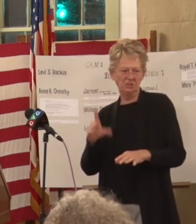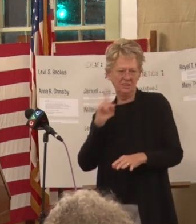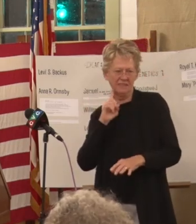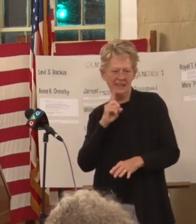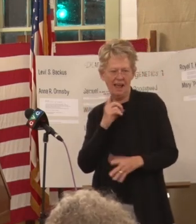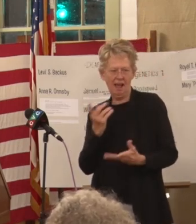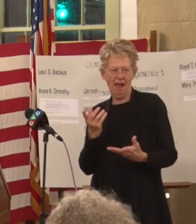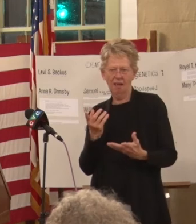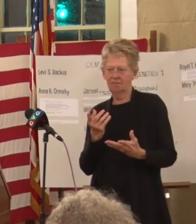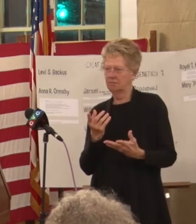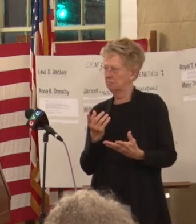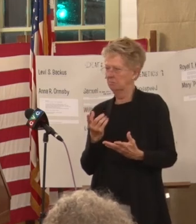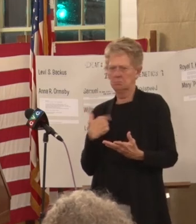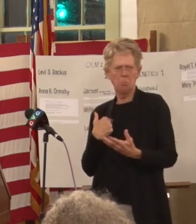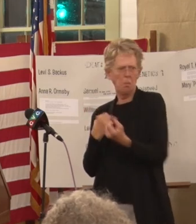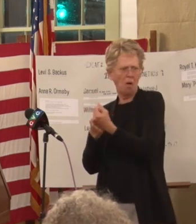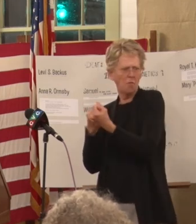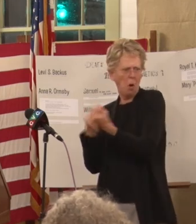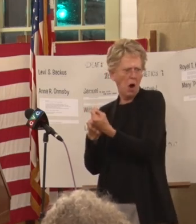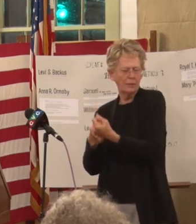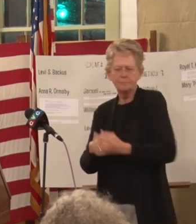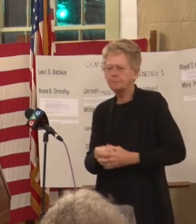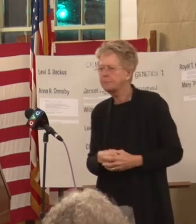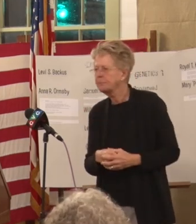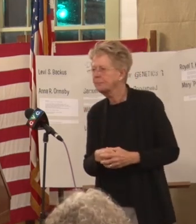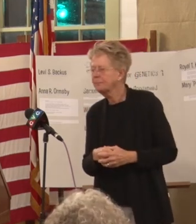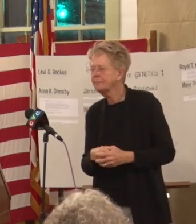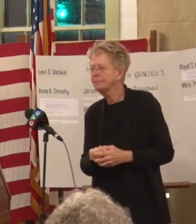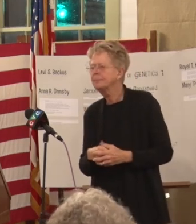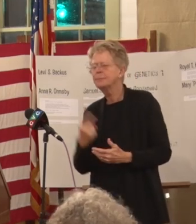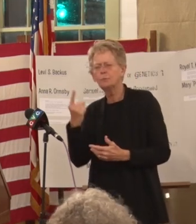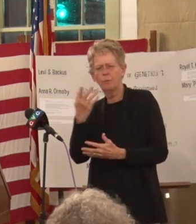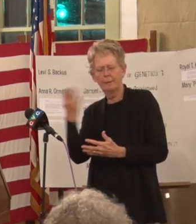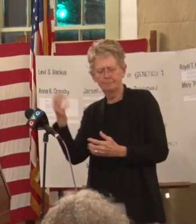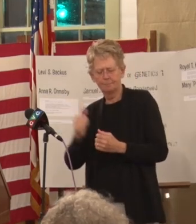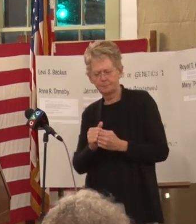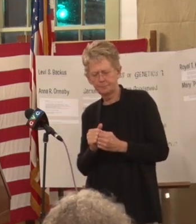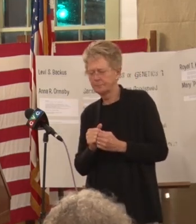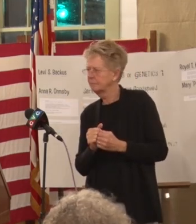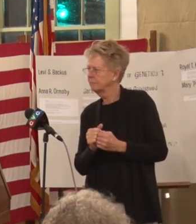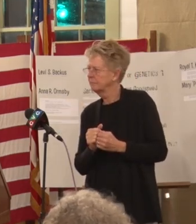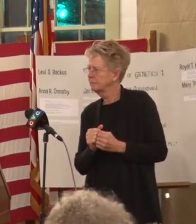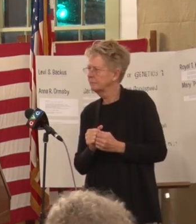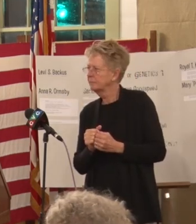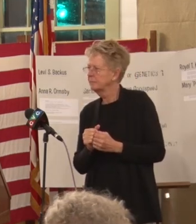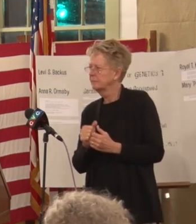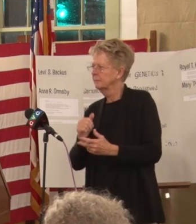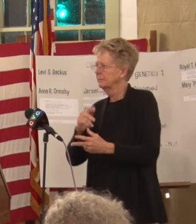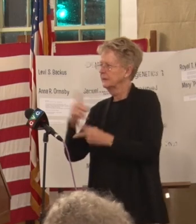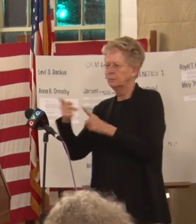am all for it the only thing was you had the people from the oral school